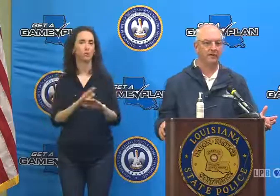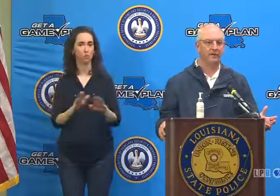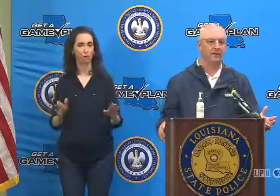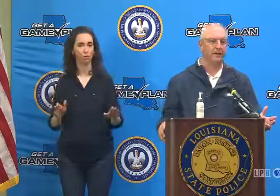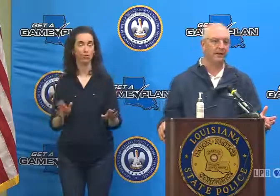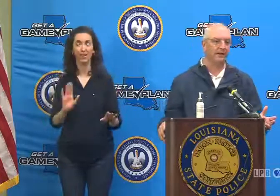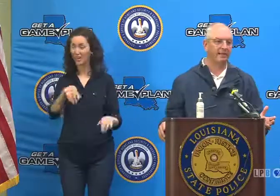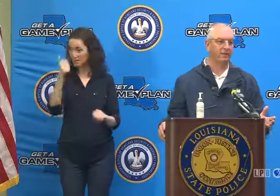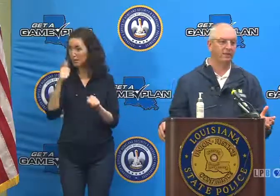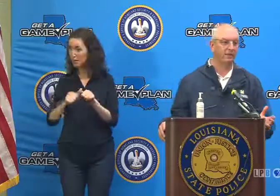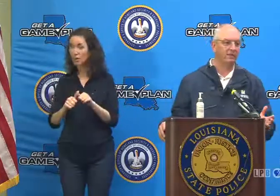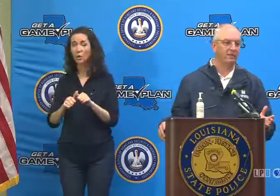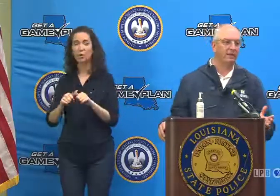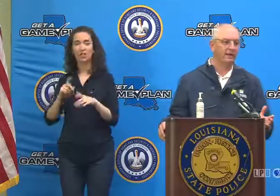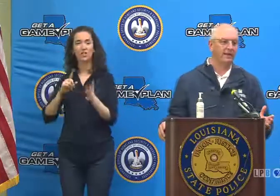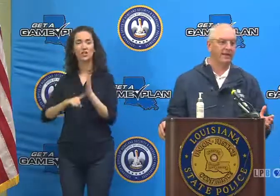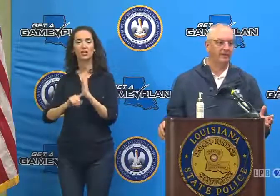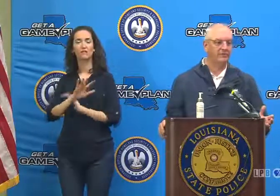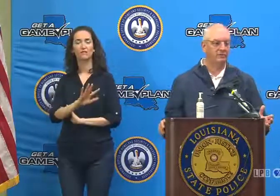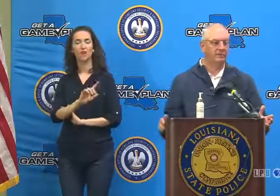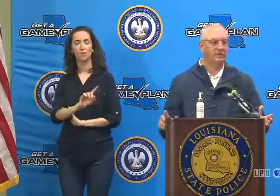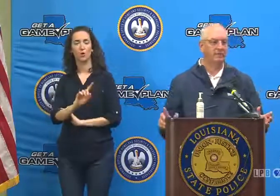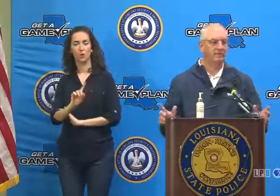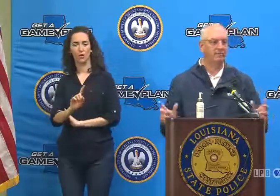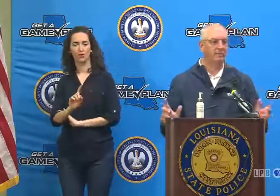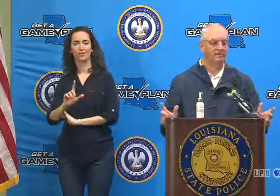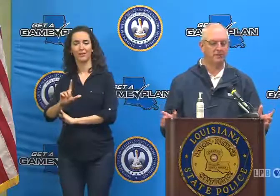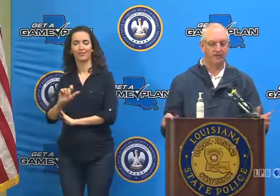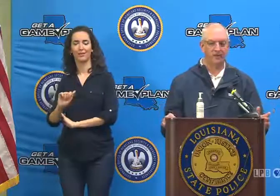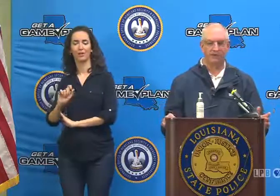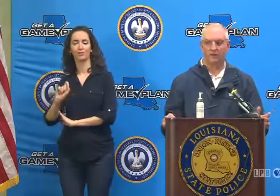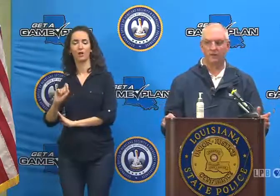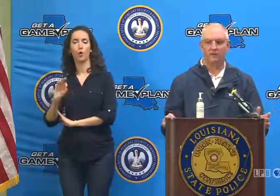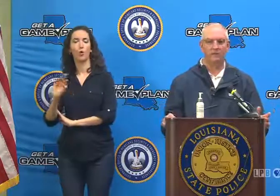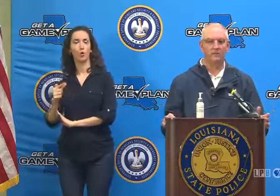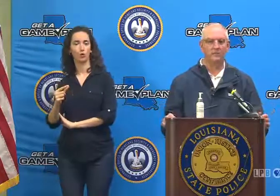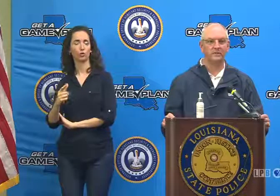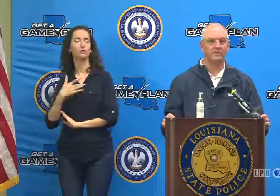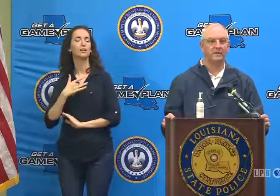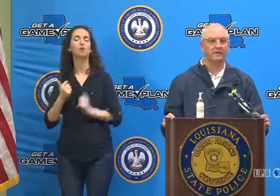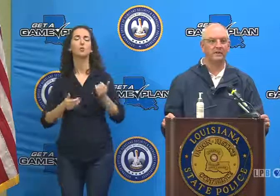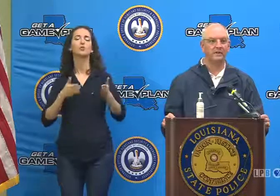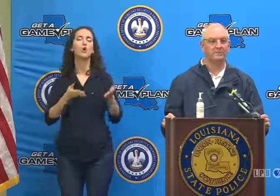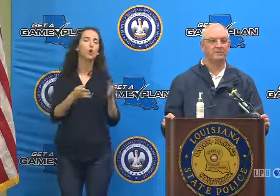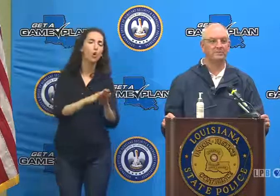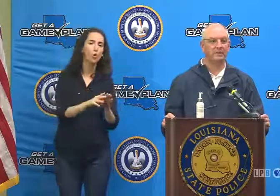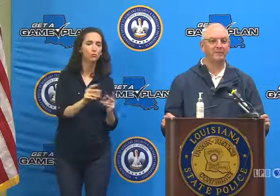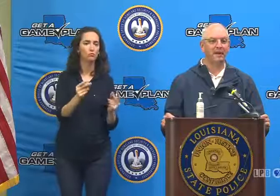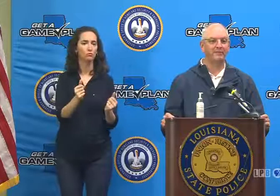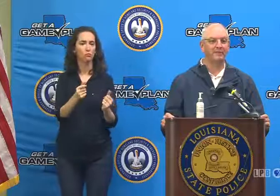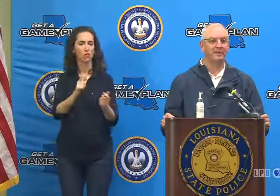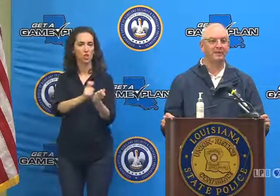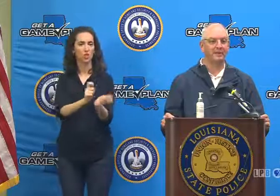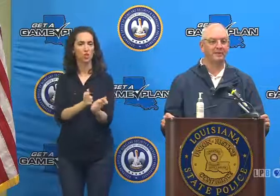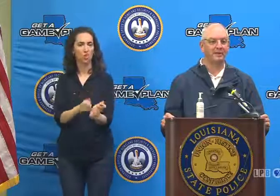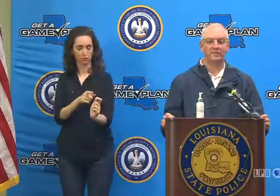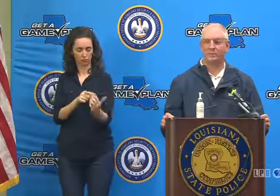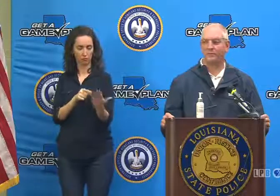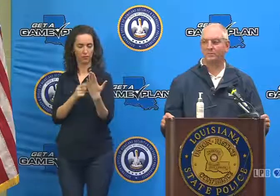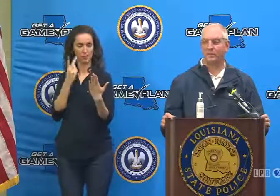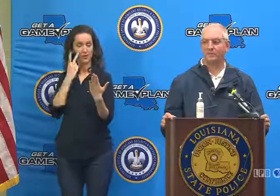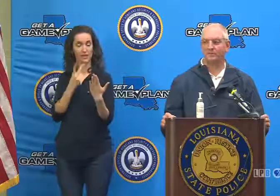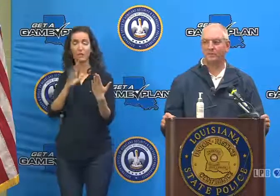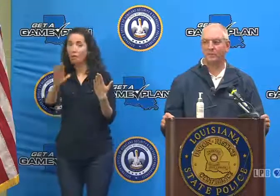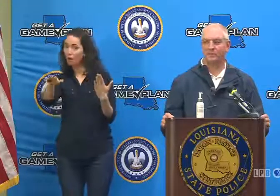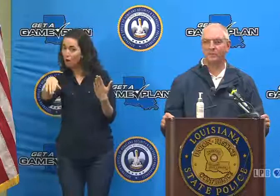511LA.org. It has real-time information about road closures. Just be mindful that it's always